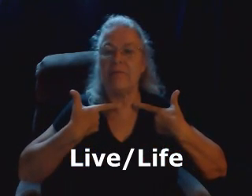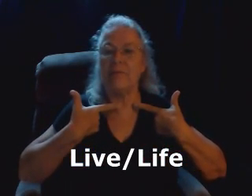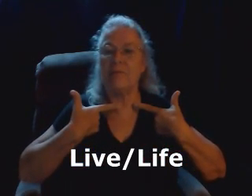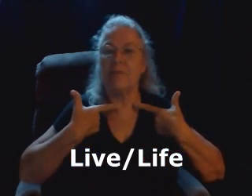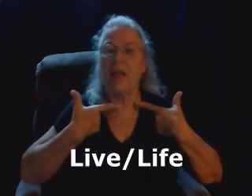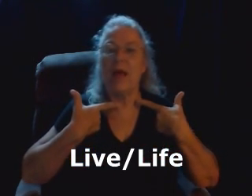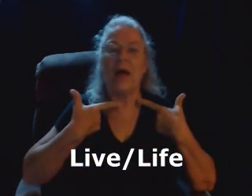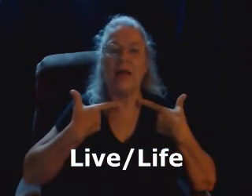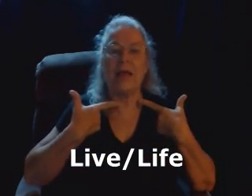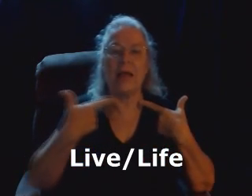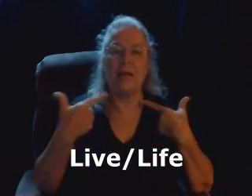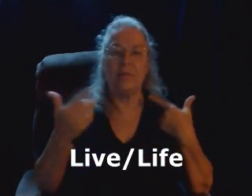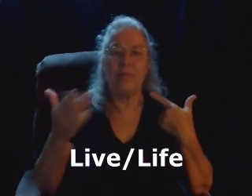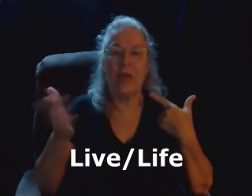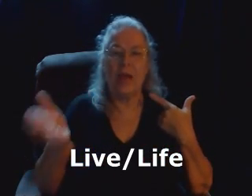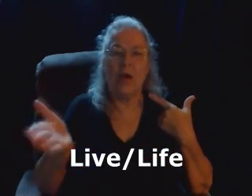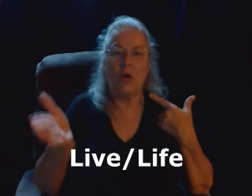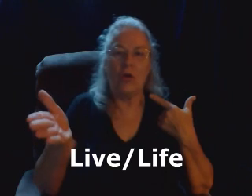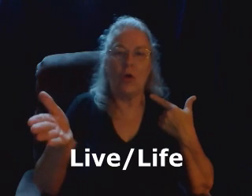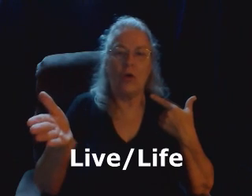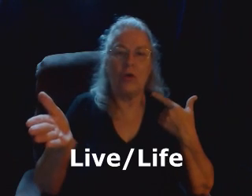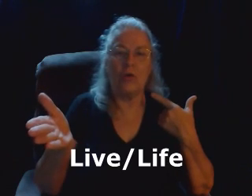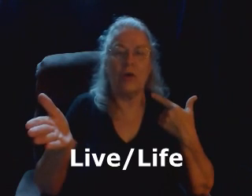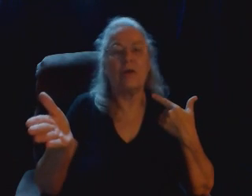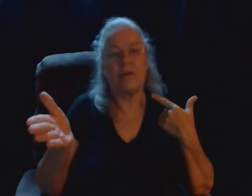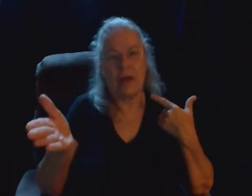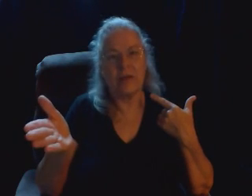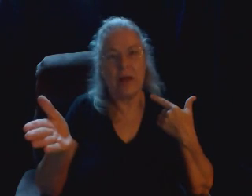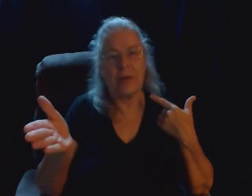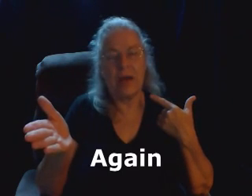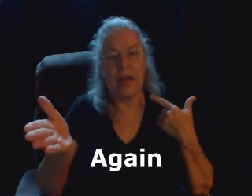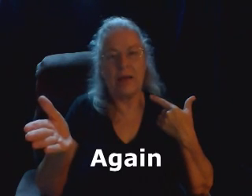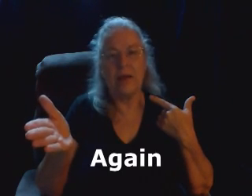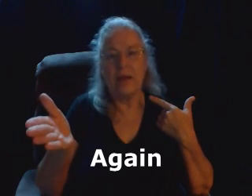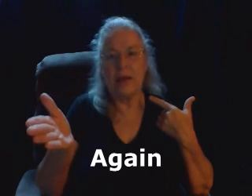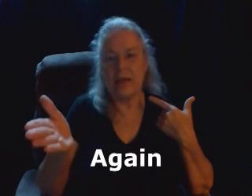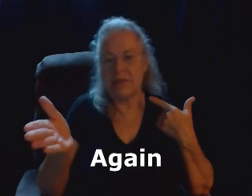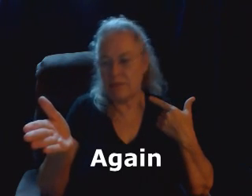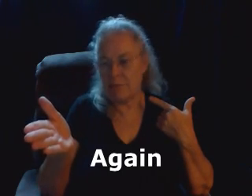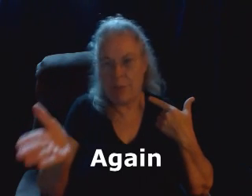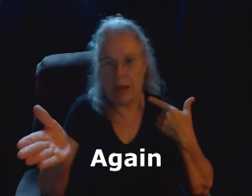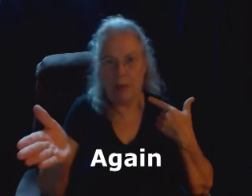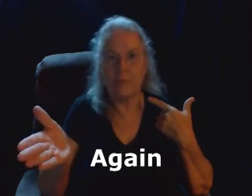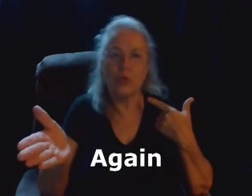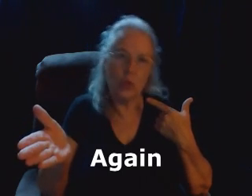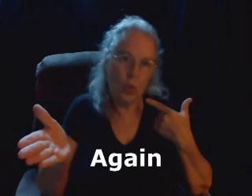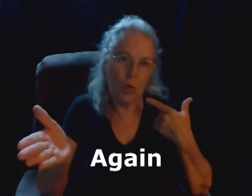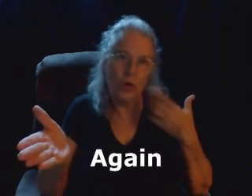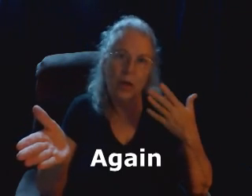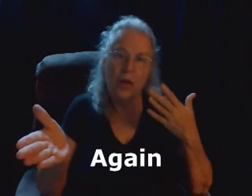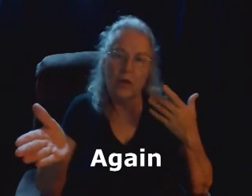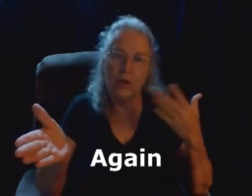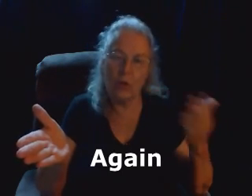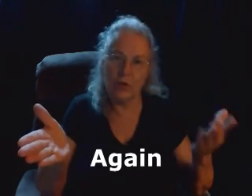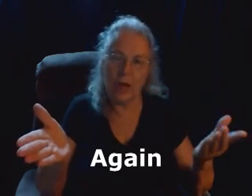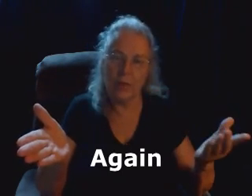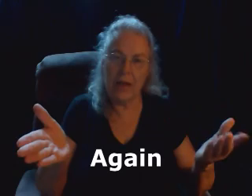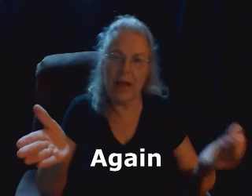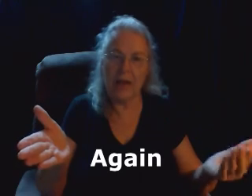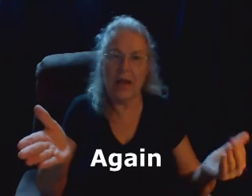Again, your non-dominant hand is palm toward your dominant hand